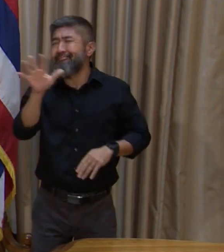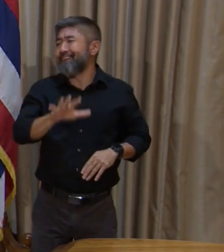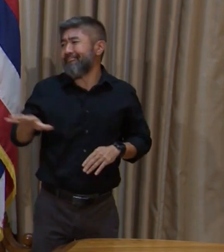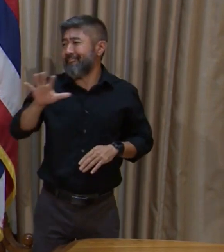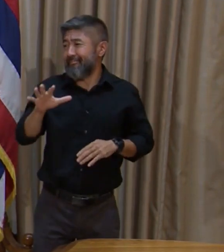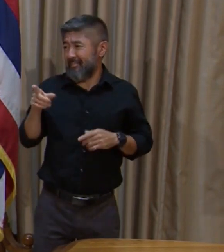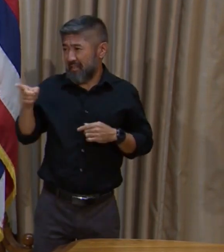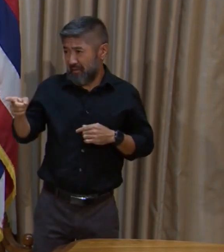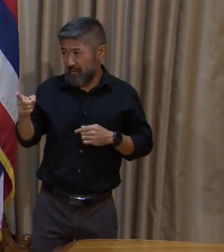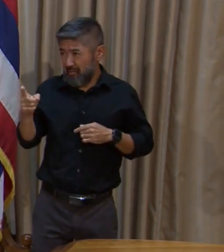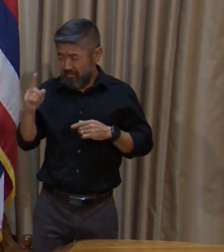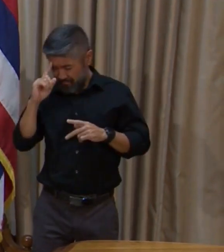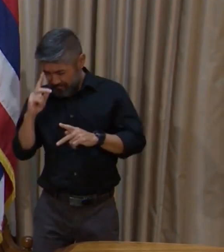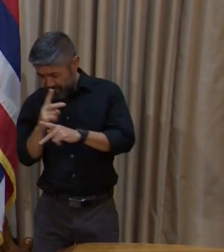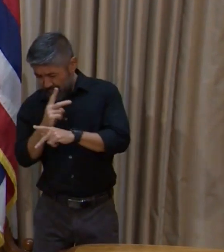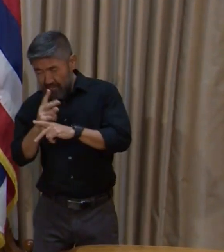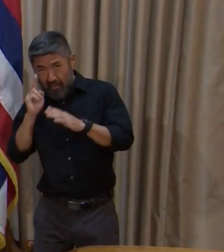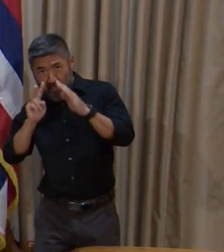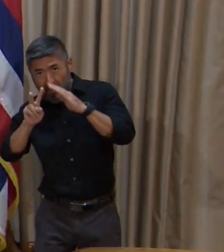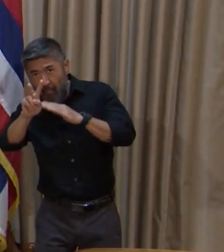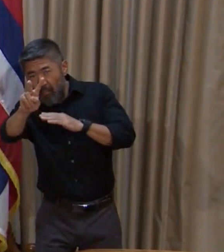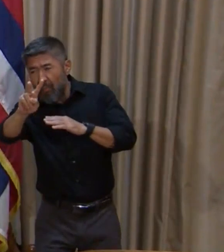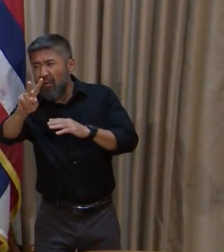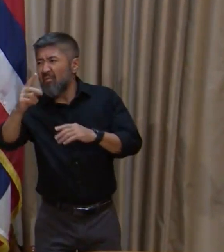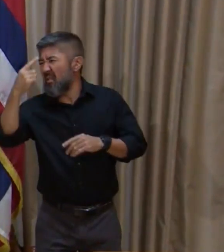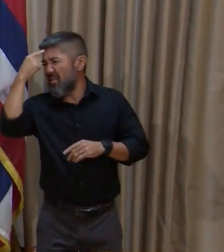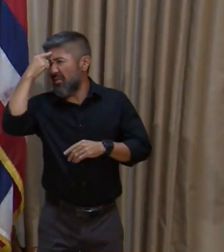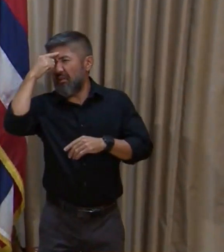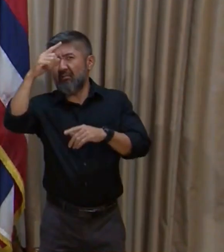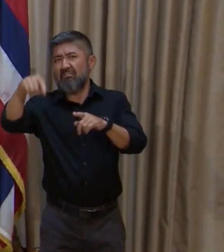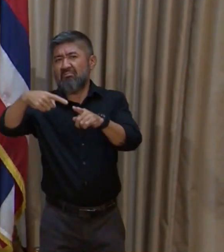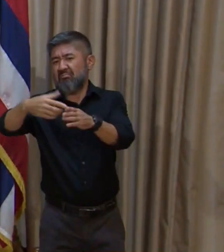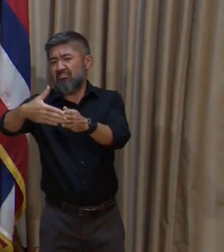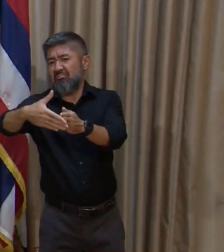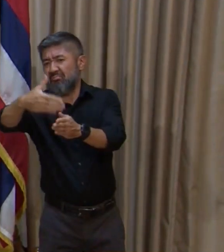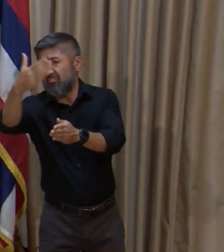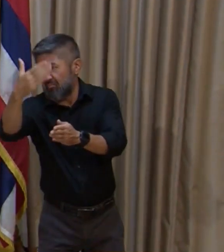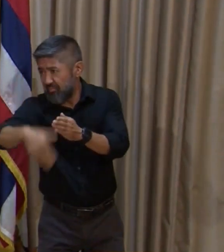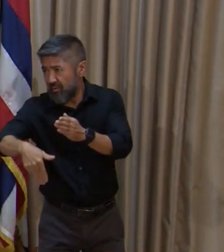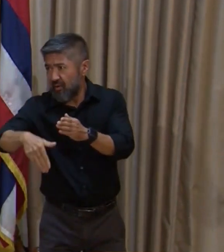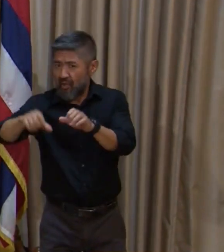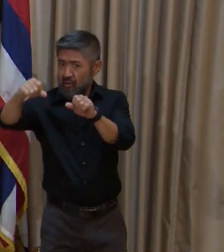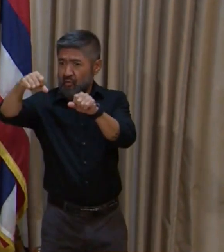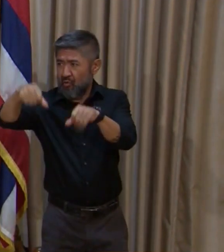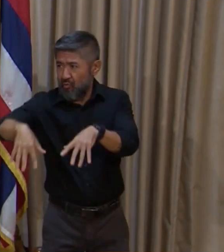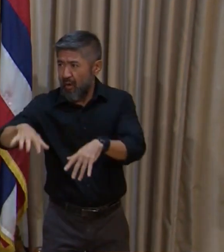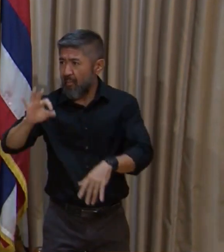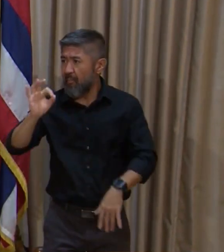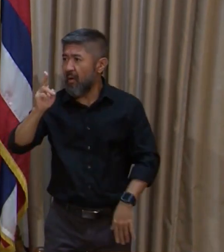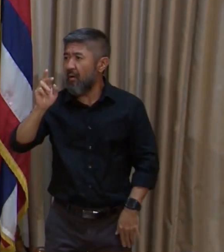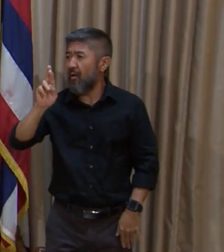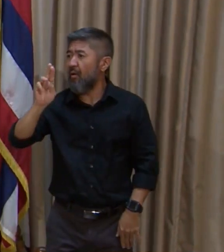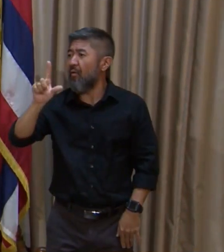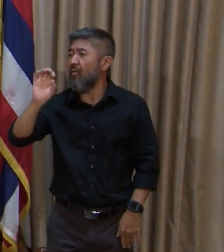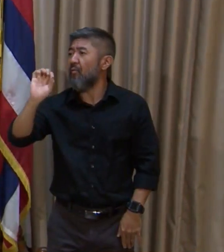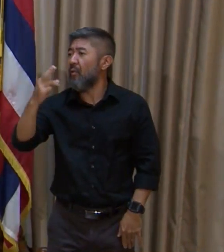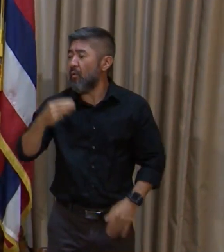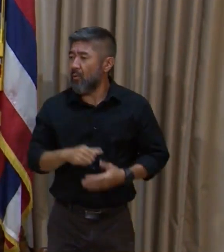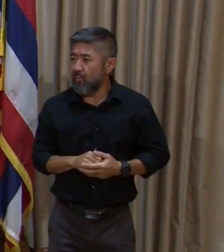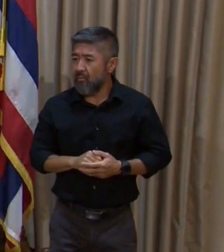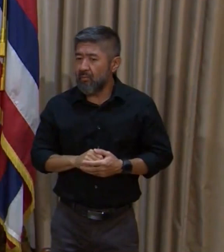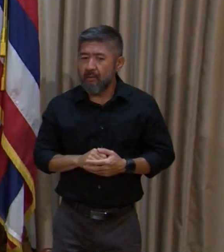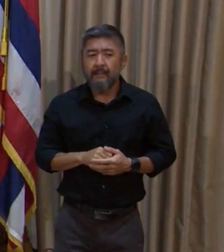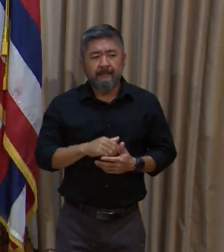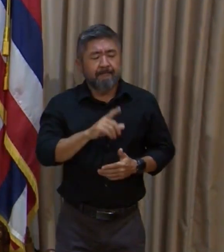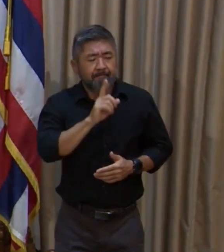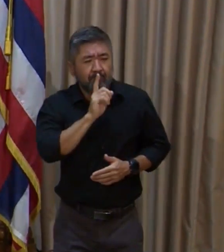any projections as to what is the most predictable amount of time that it would last? You know, certainly,